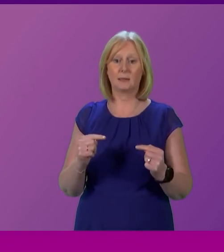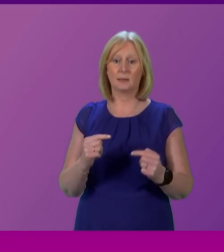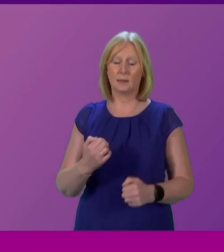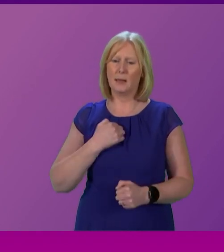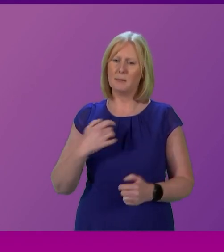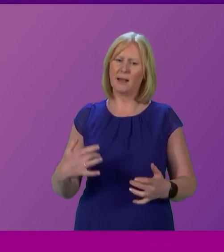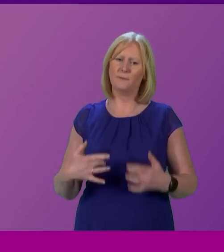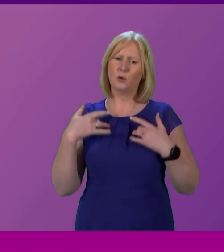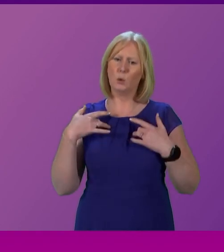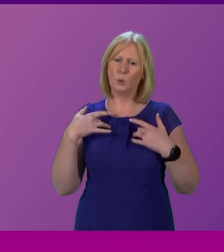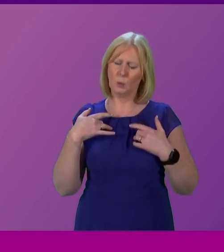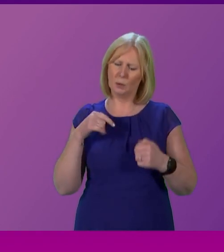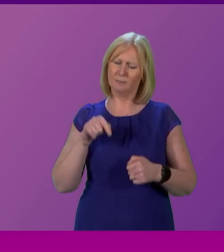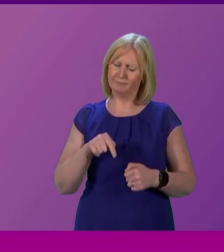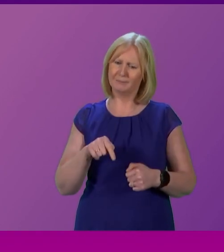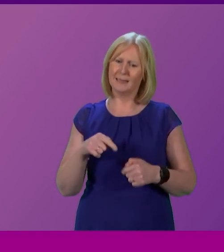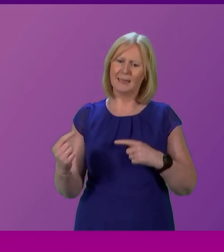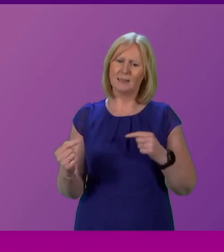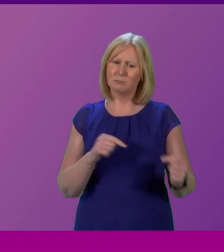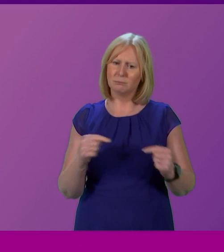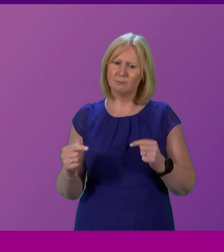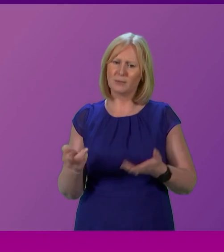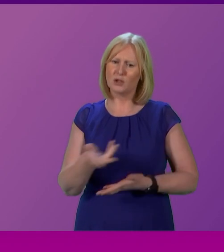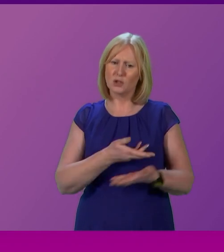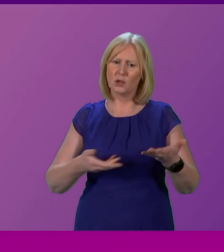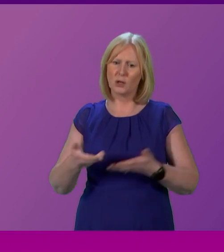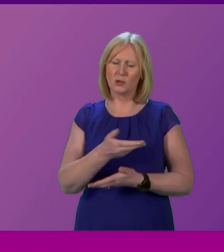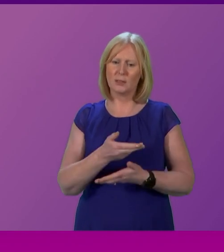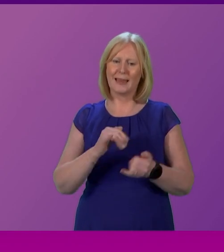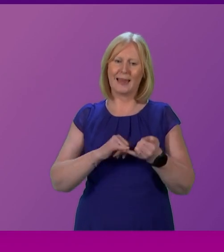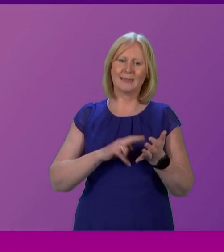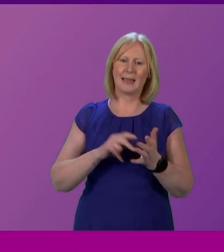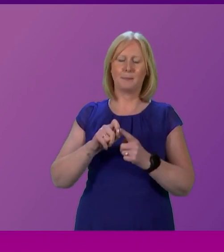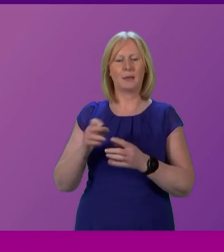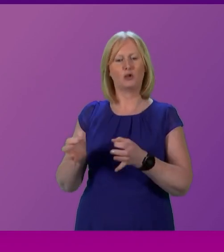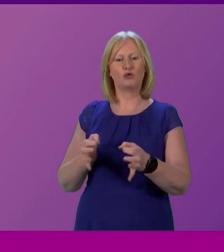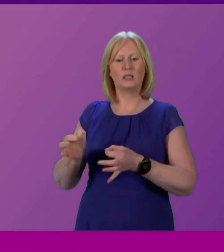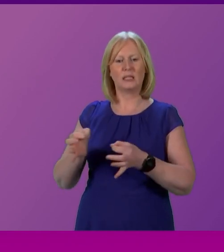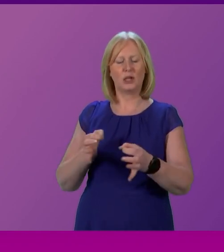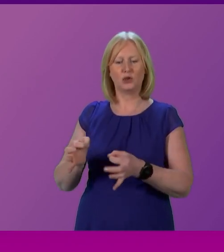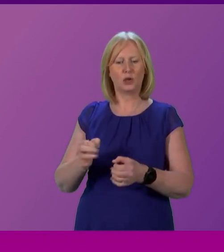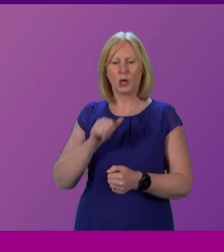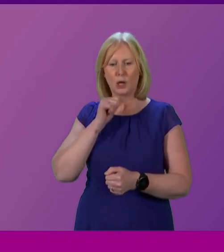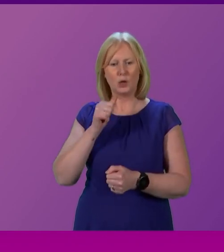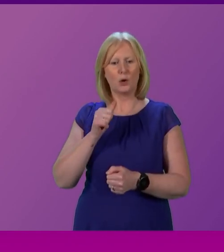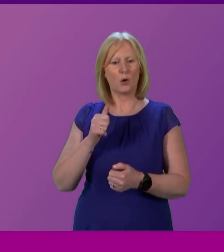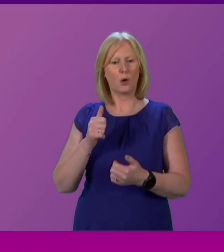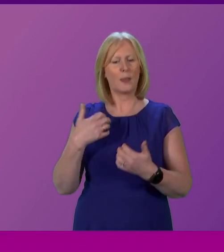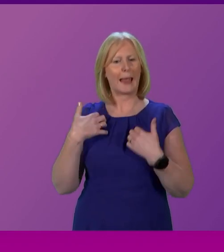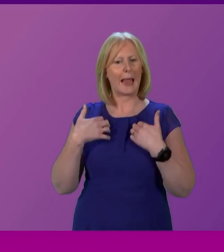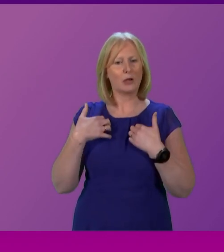choice of this discussion is more about internal SNP strategic discussions than it is about the interests of the country.